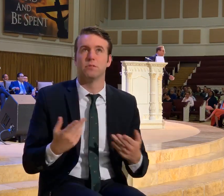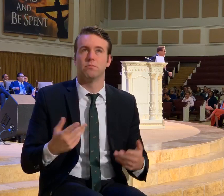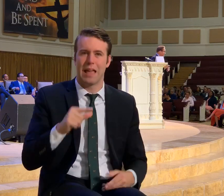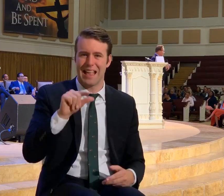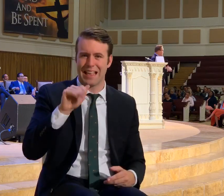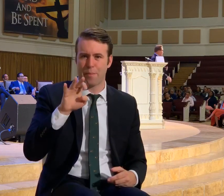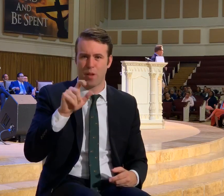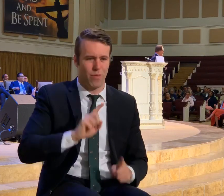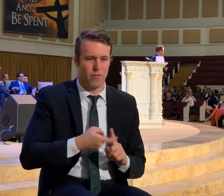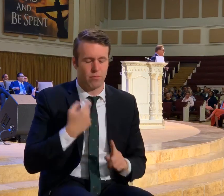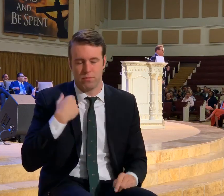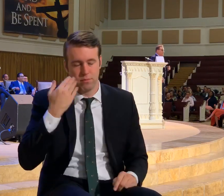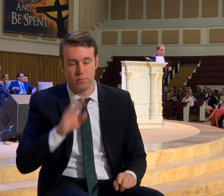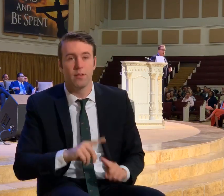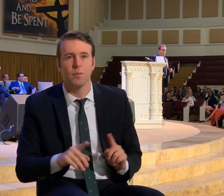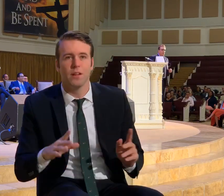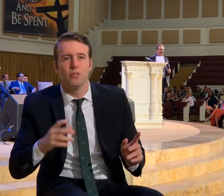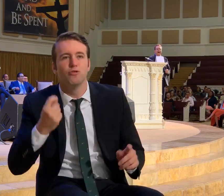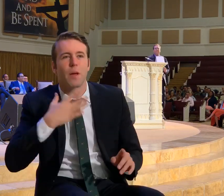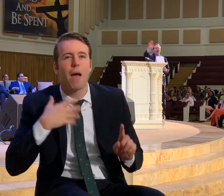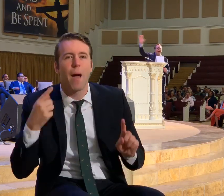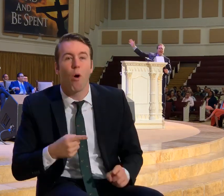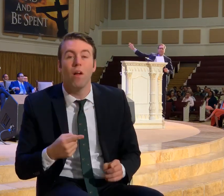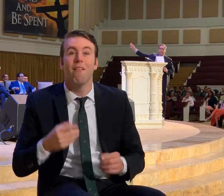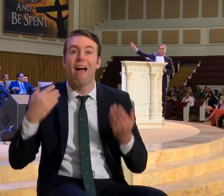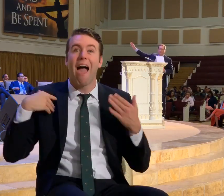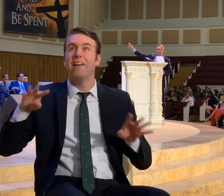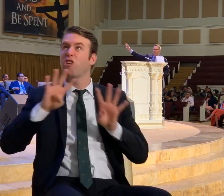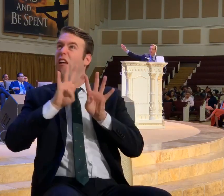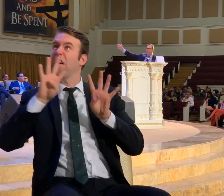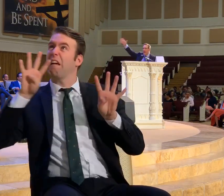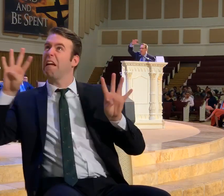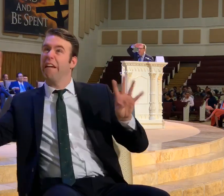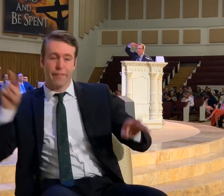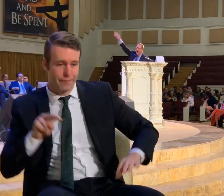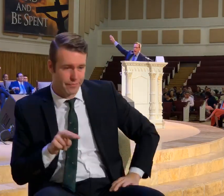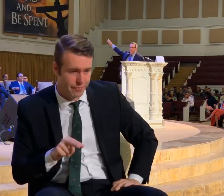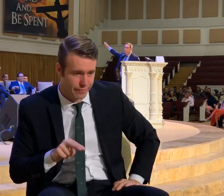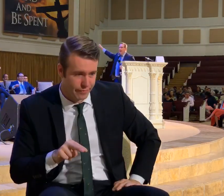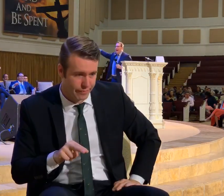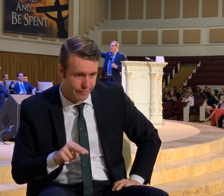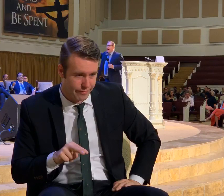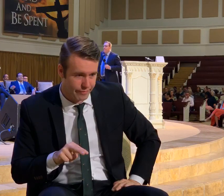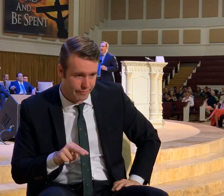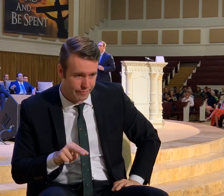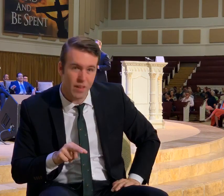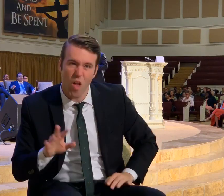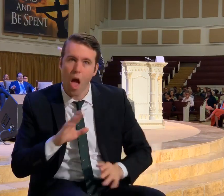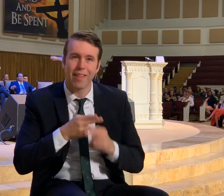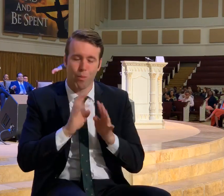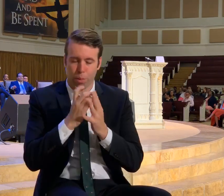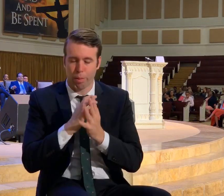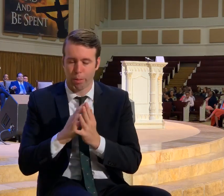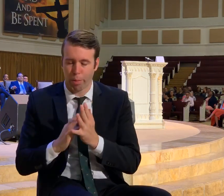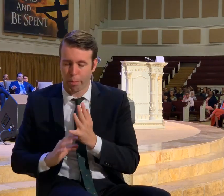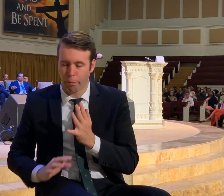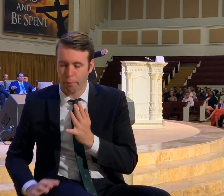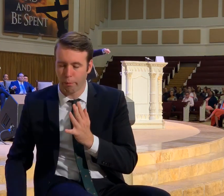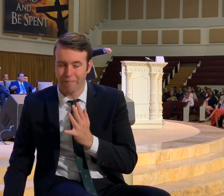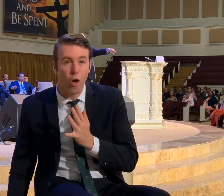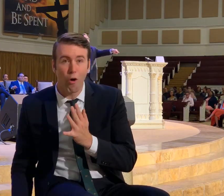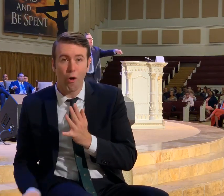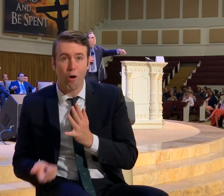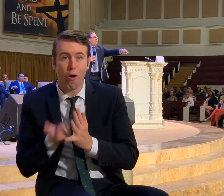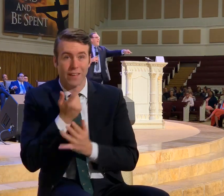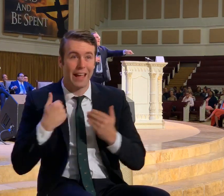Gabriel. Where's that coming from? Whatever angel. Sarah. Or Jeroboam. Whatever they may be. Peter